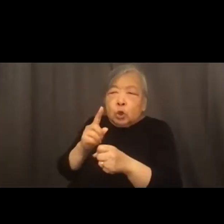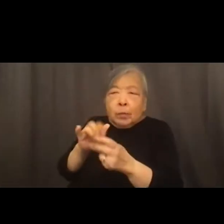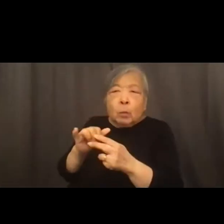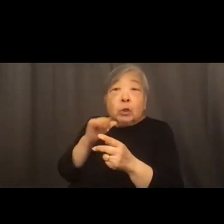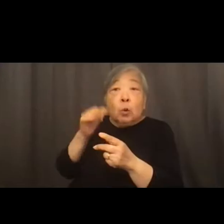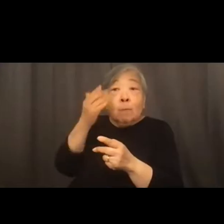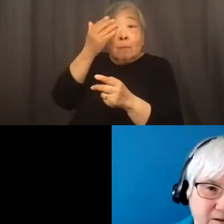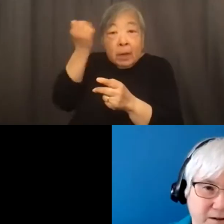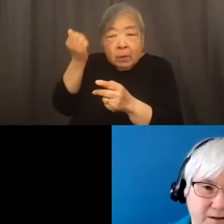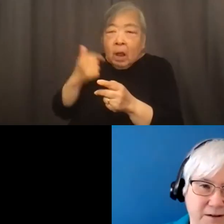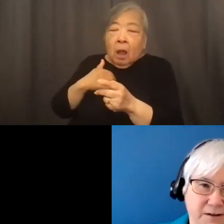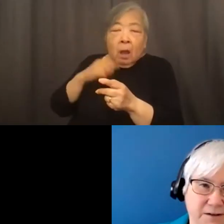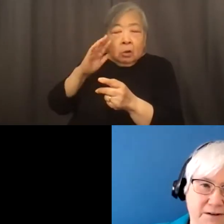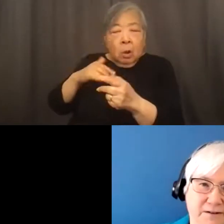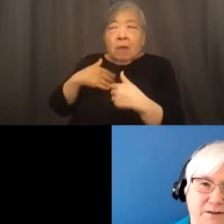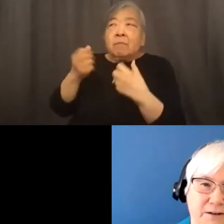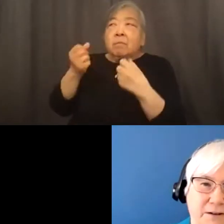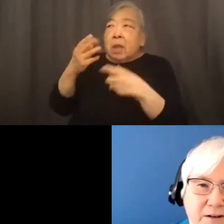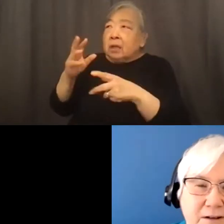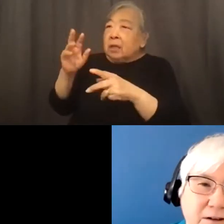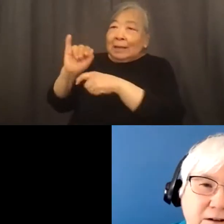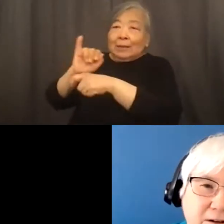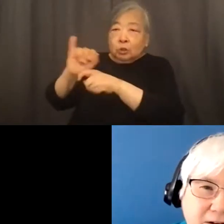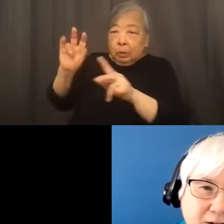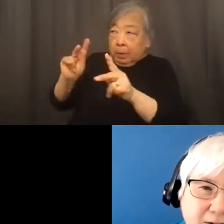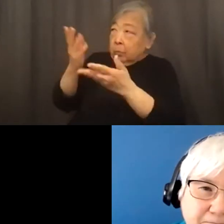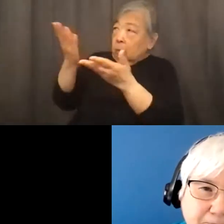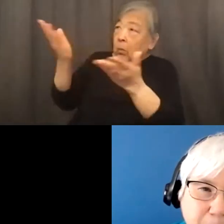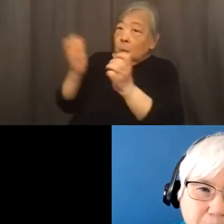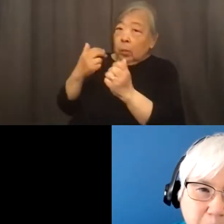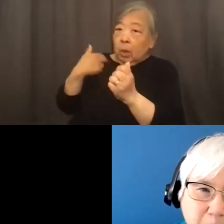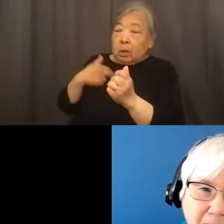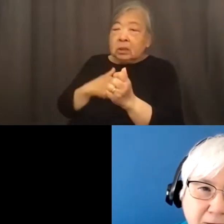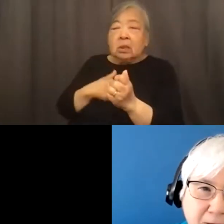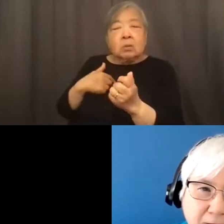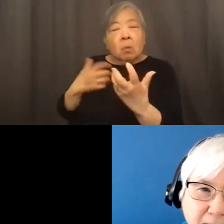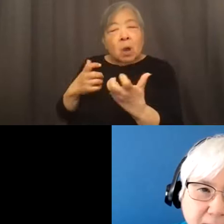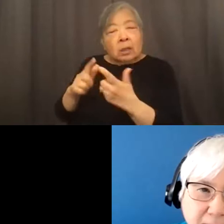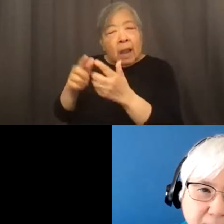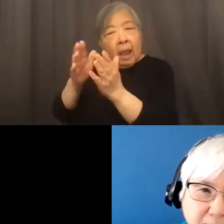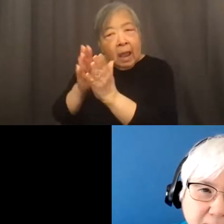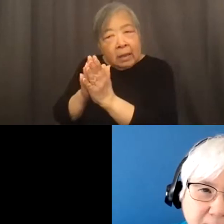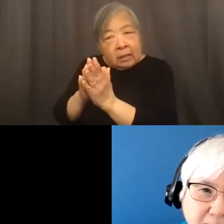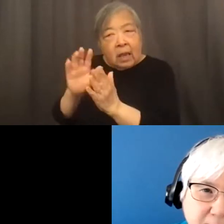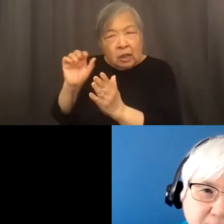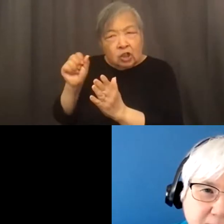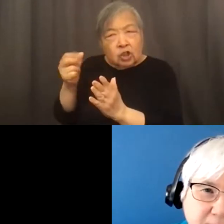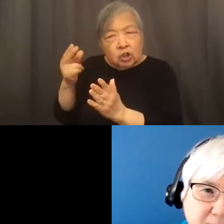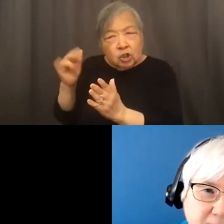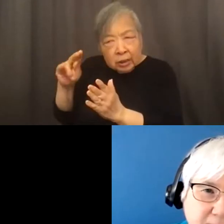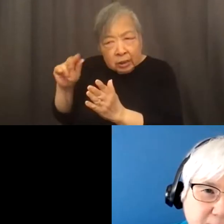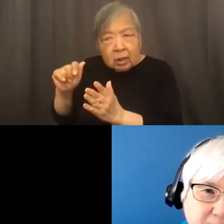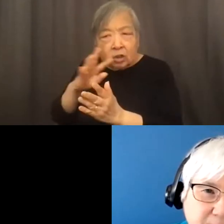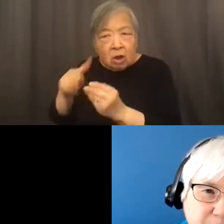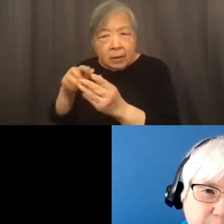because I know that we have a lot of industry folks with us here today. So I wanted to ask you, and Sheena can also speak to this later, but